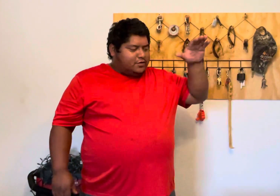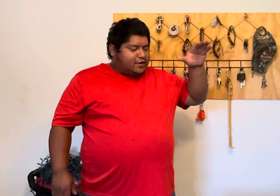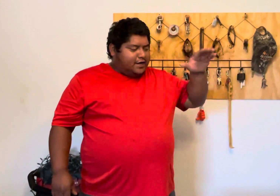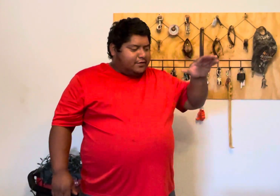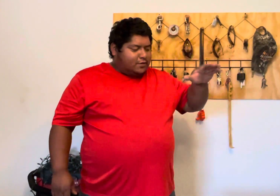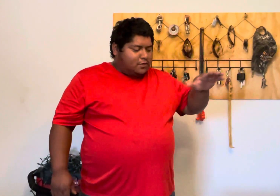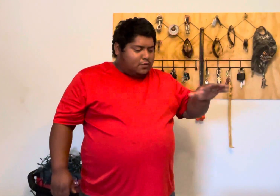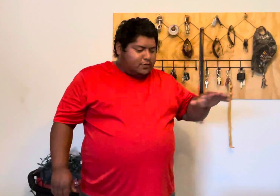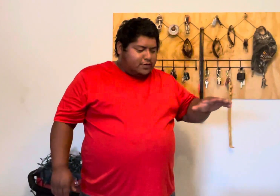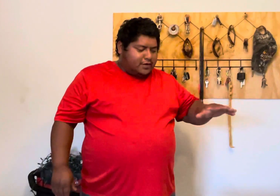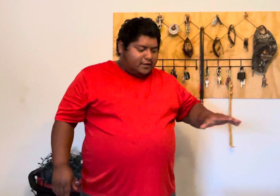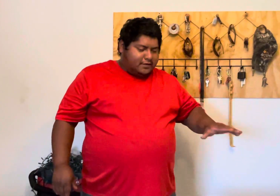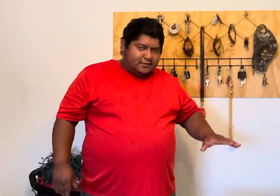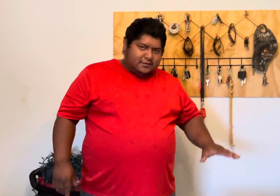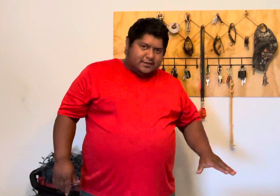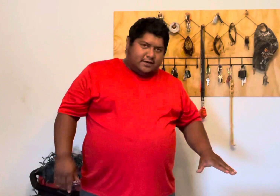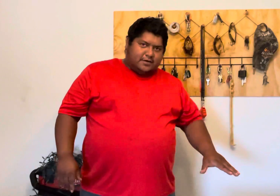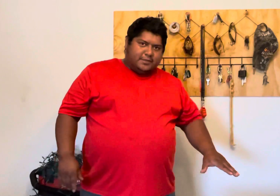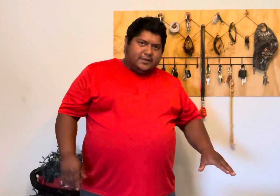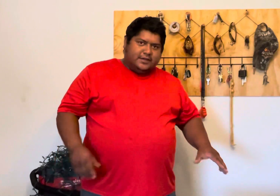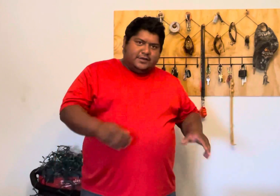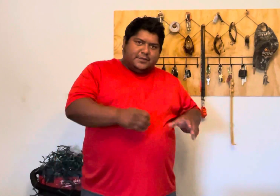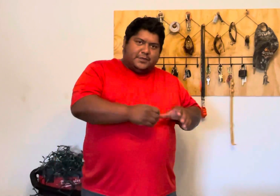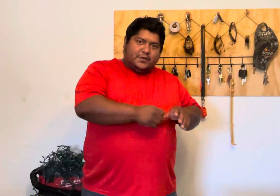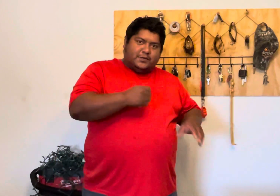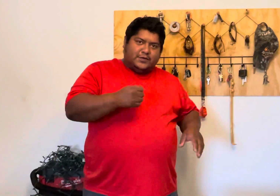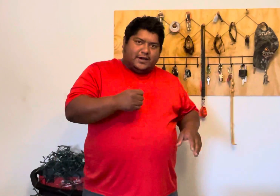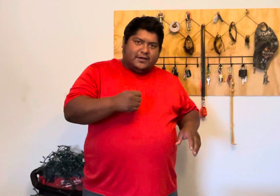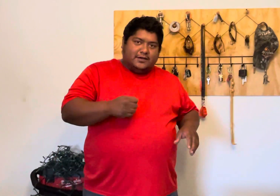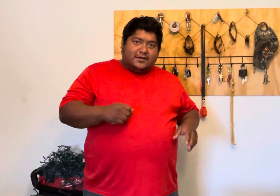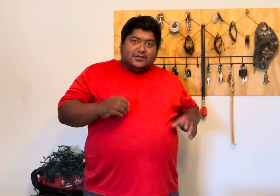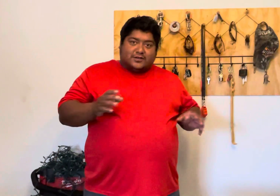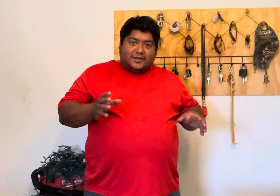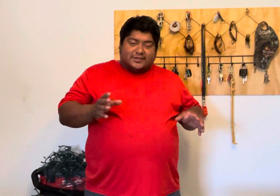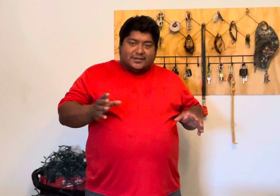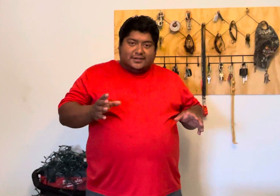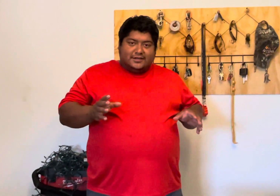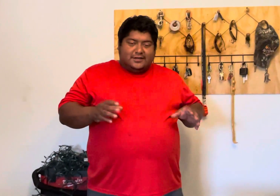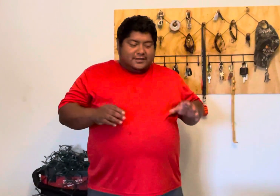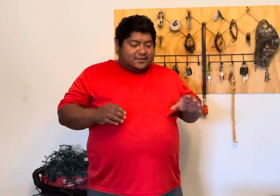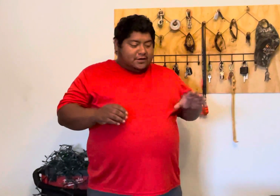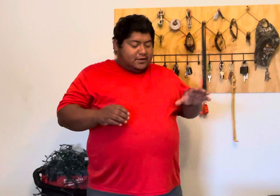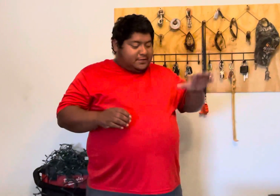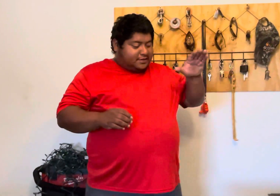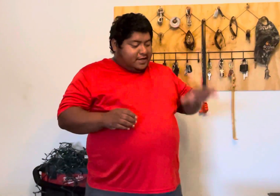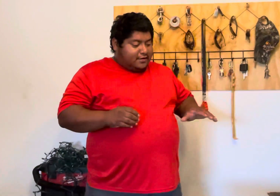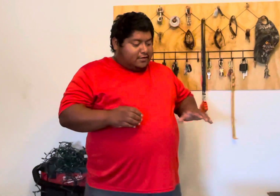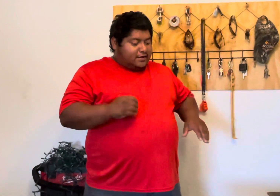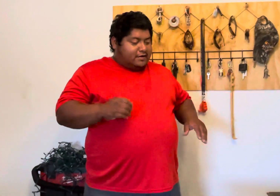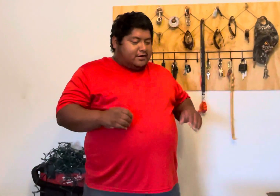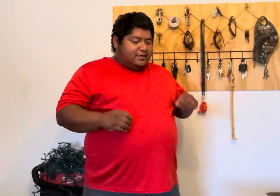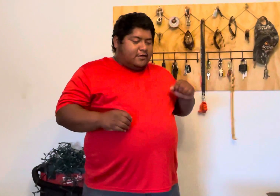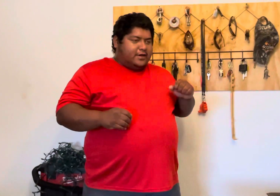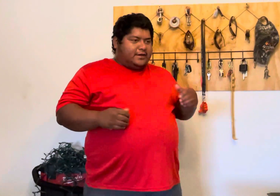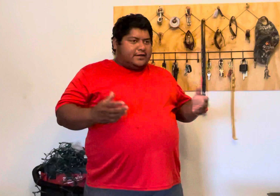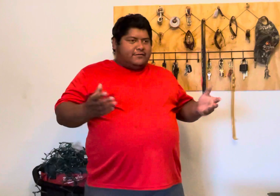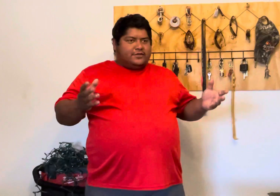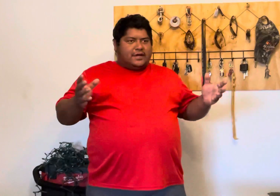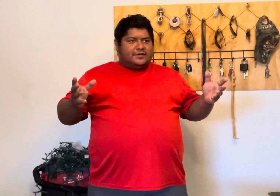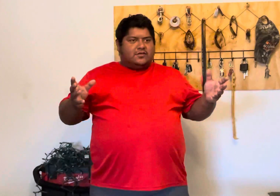grind the whole thing down completely and even pull the root out it's crazy wow so you can take it all out and that way like if you're driving these